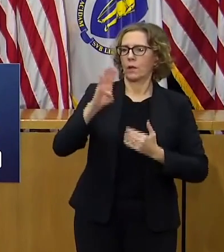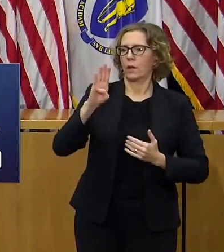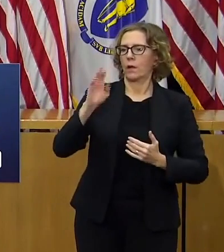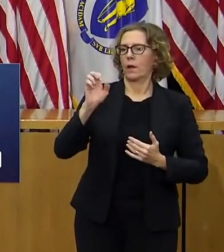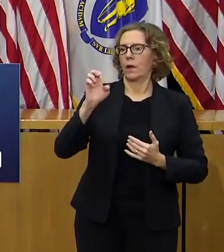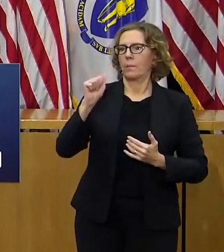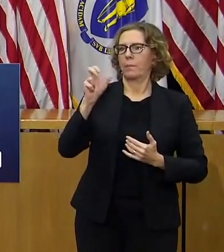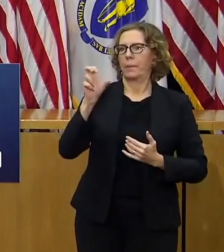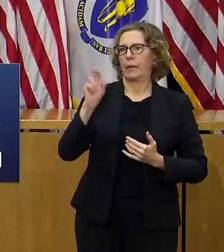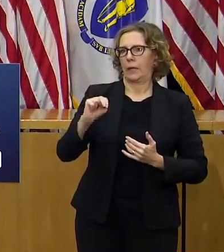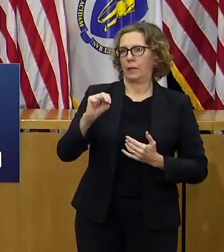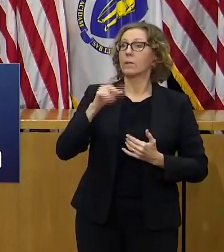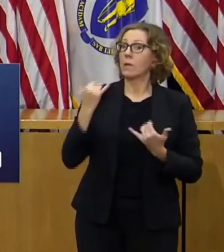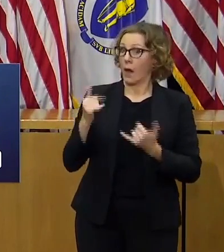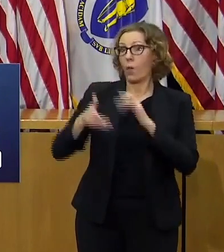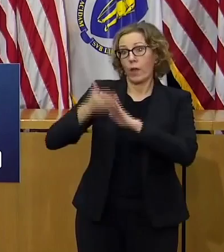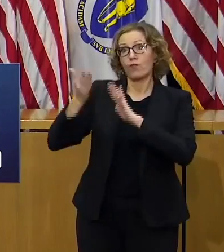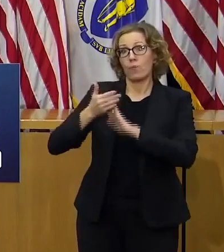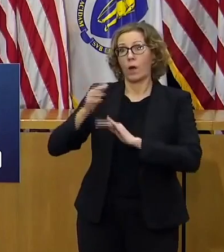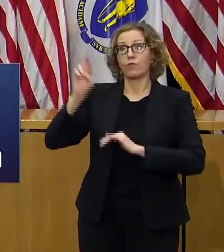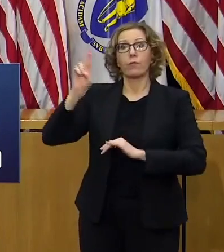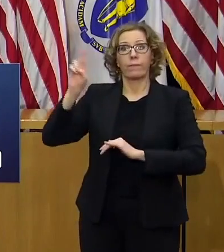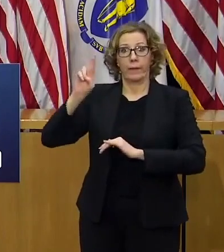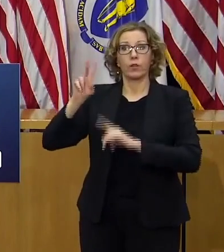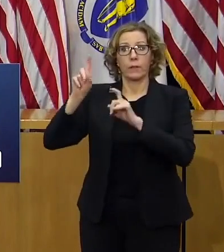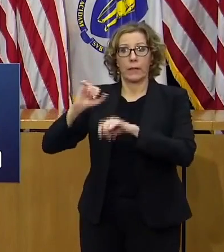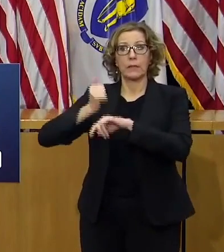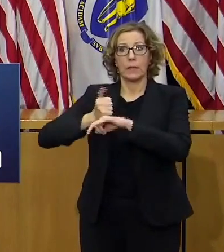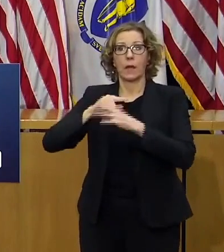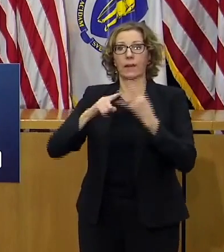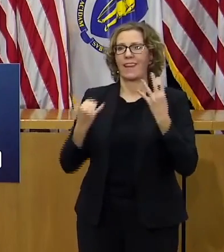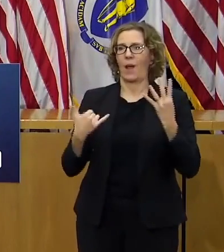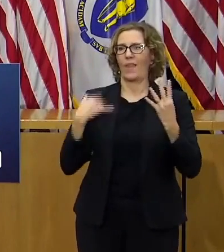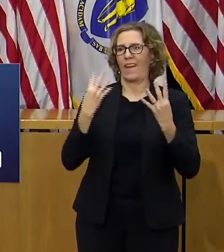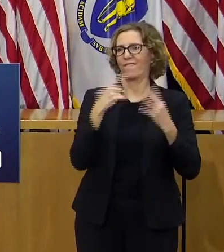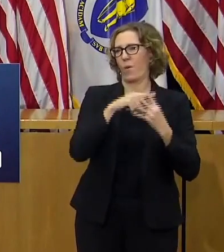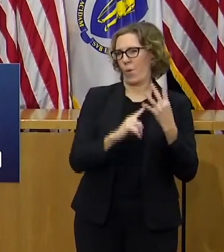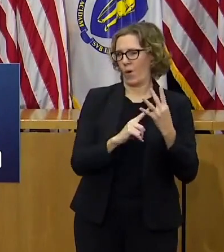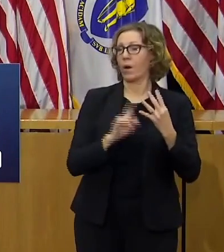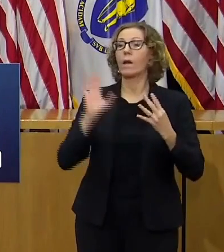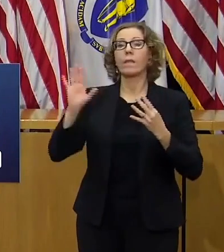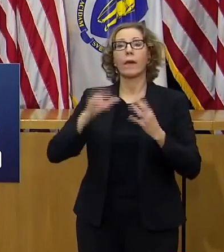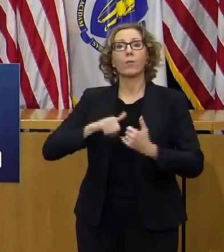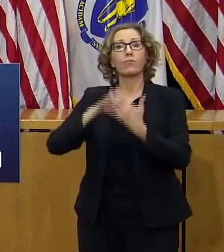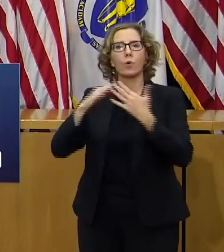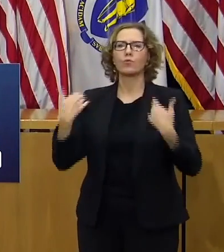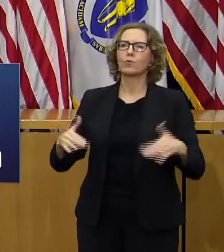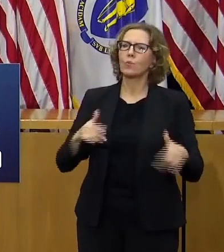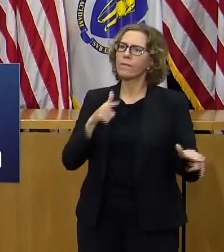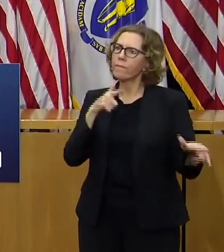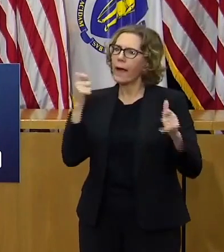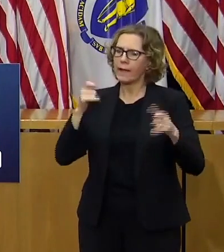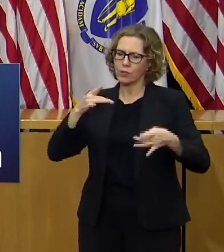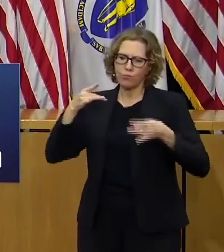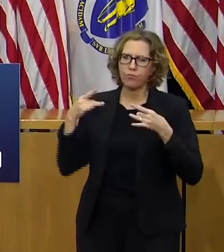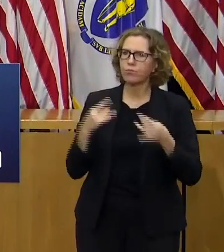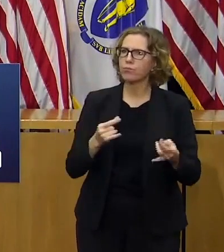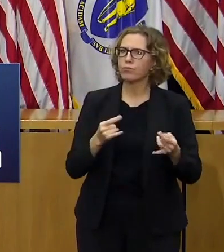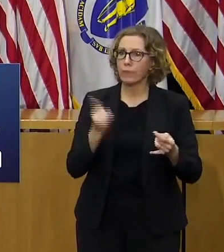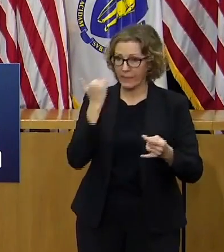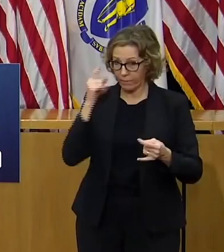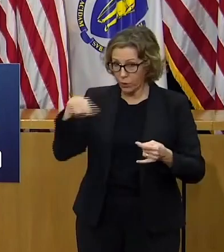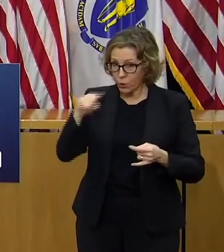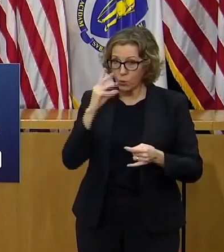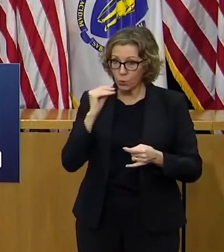site in Revere their model is proven to be quick and efficient as anyone can book an online appointment and visit a drive-through